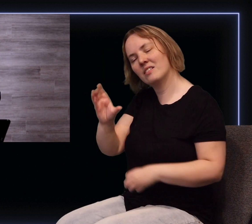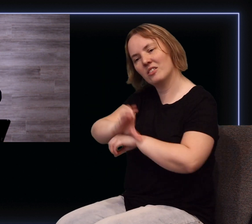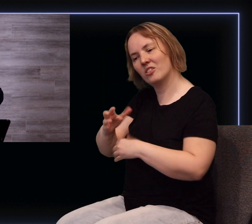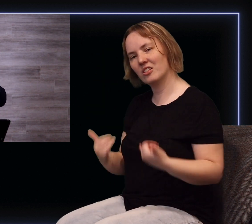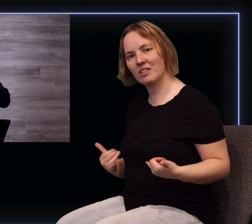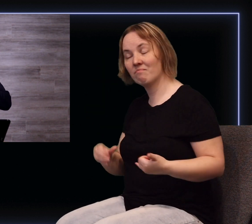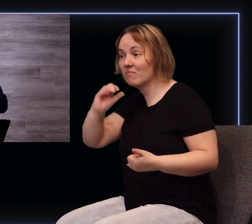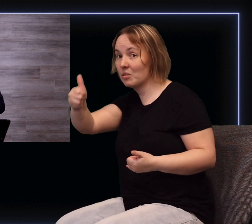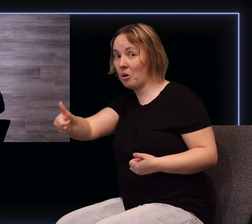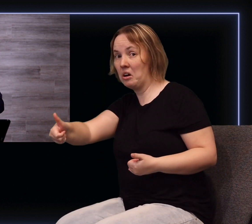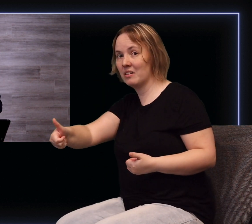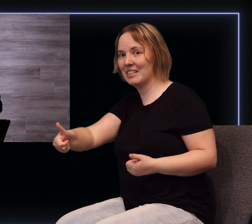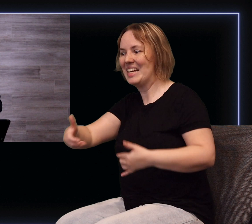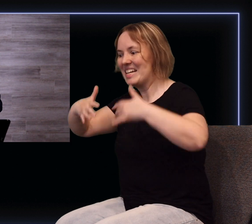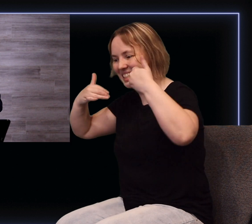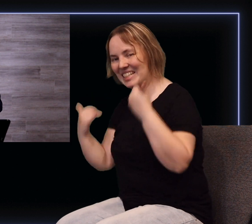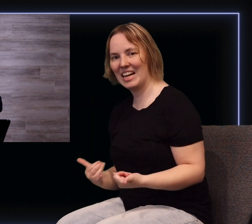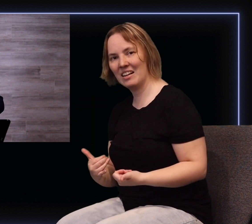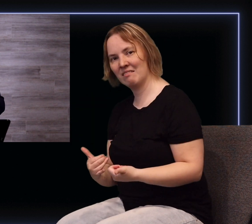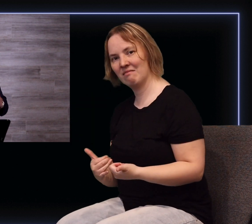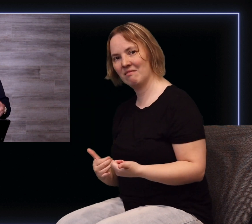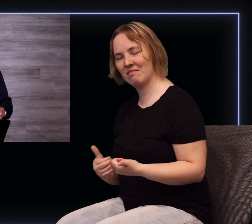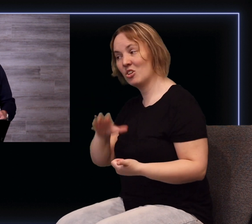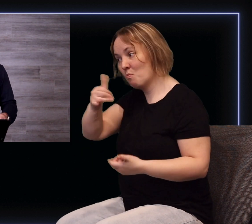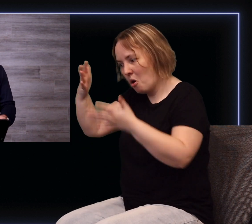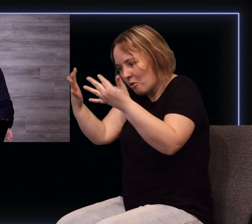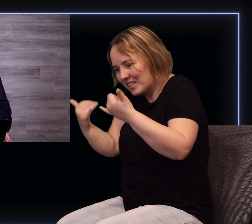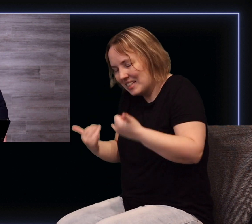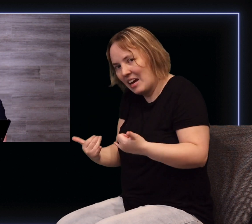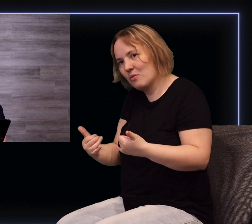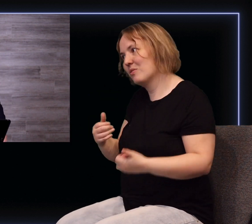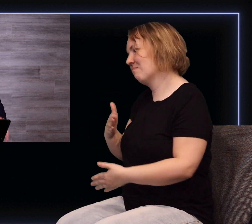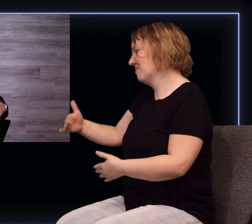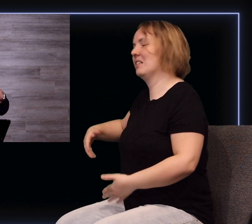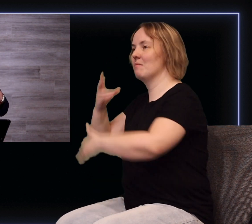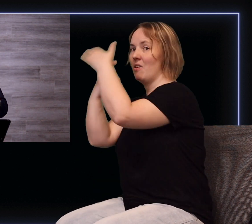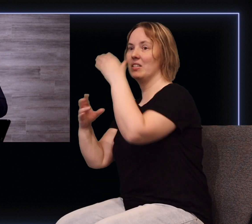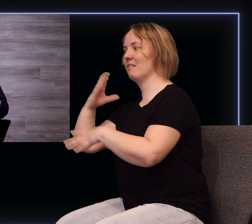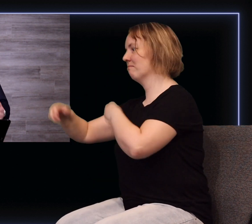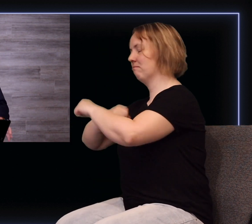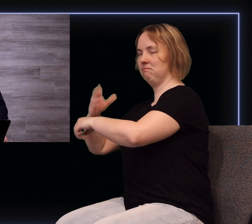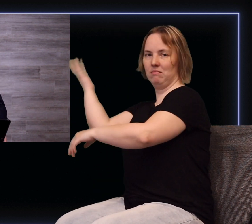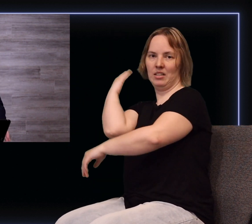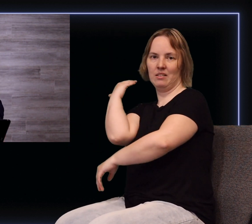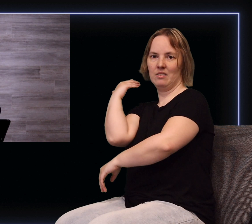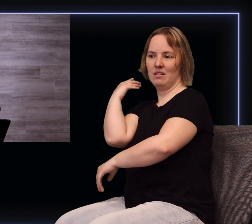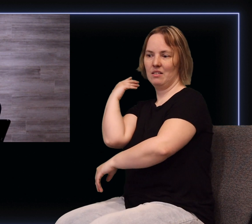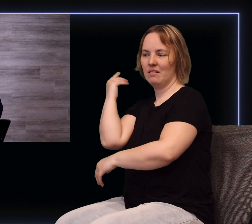is today those things that he prophesied years ago concerning the last days the days leading up to his